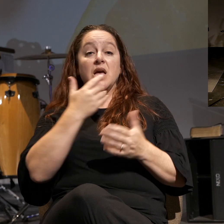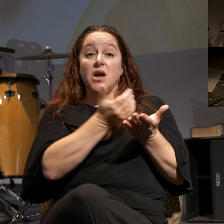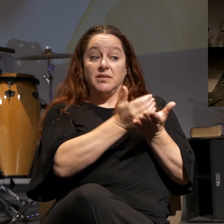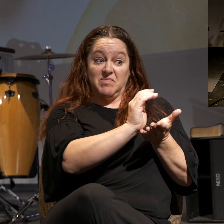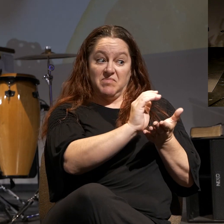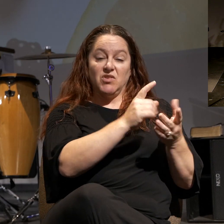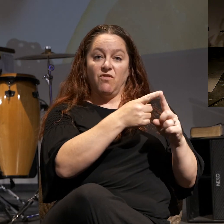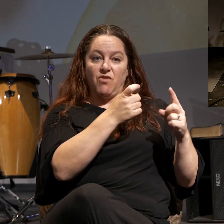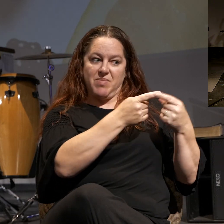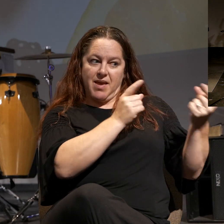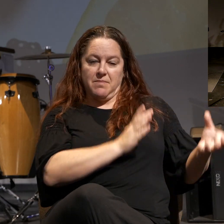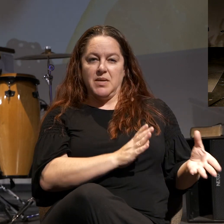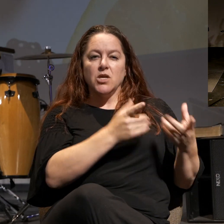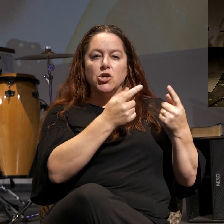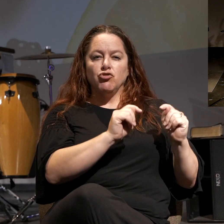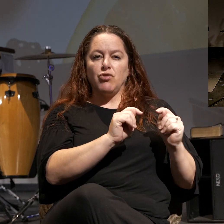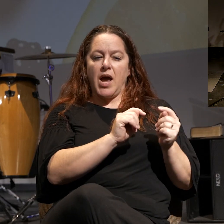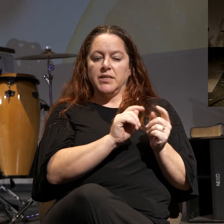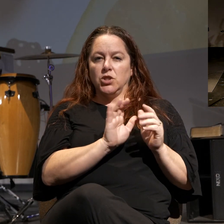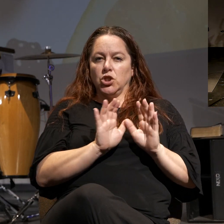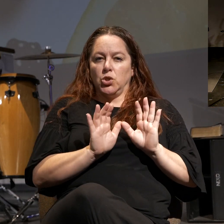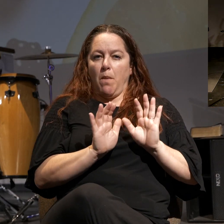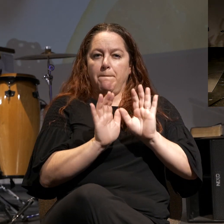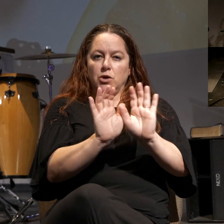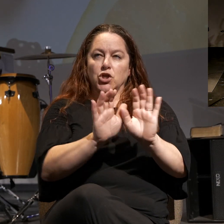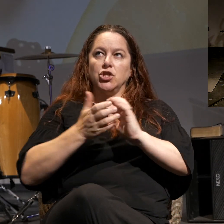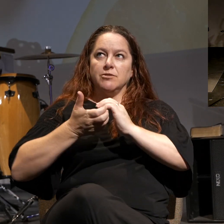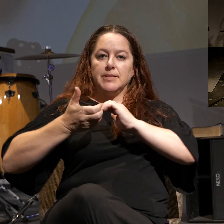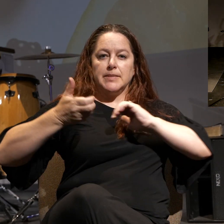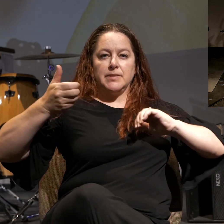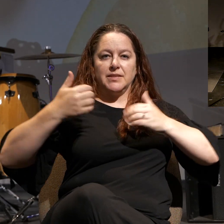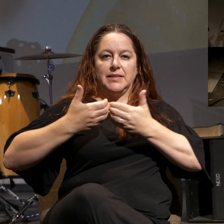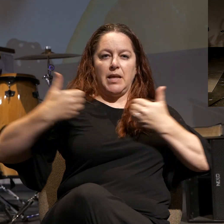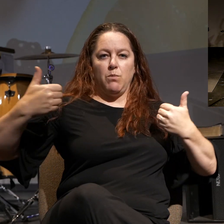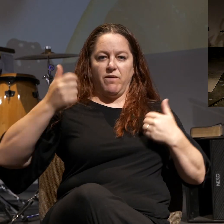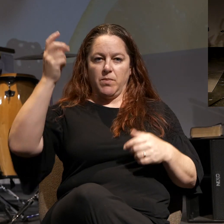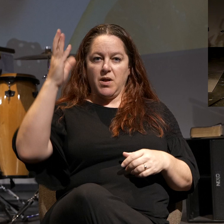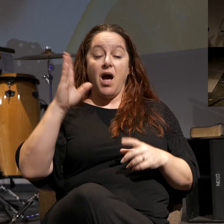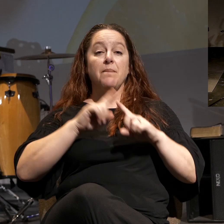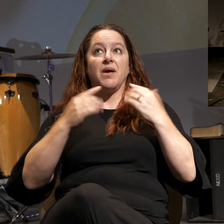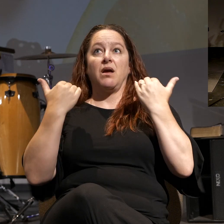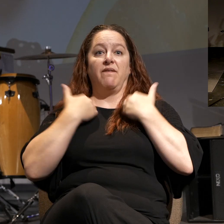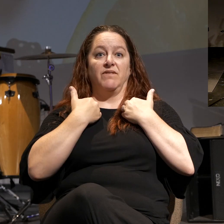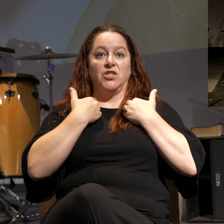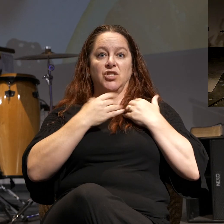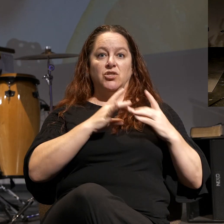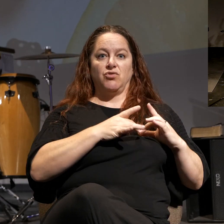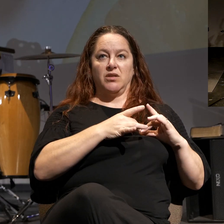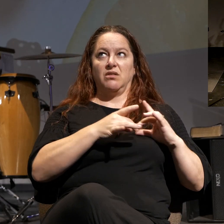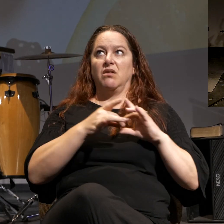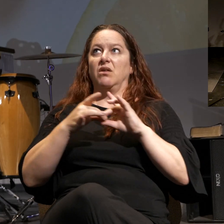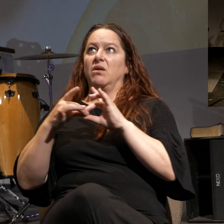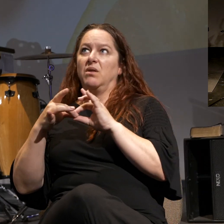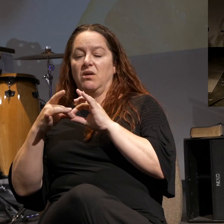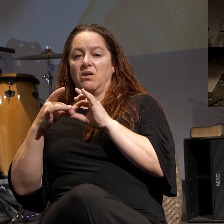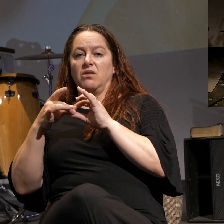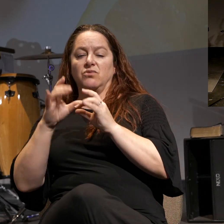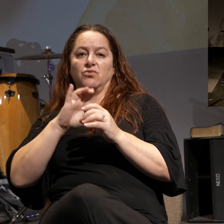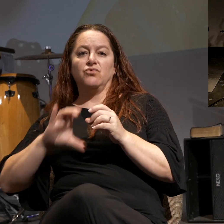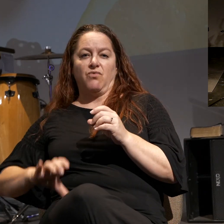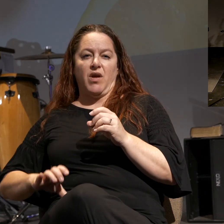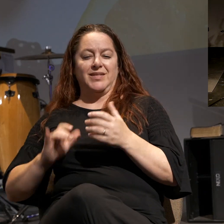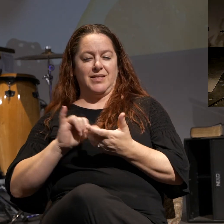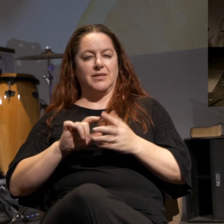adversary who tries to push us away from God. Conviction draws our heart to Christ. That's how you know the difference between the two.